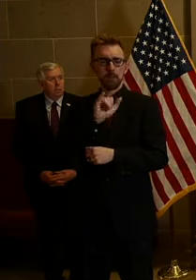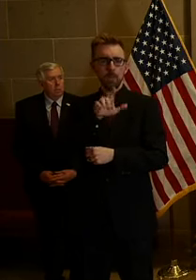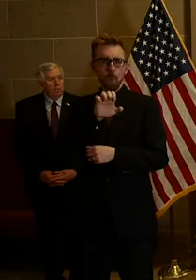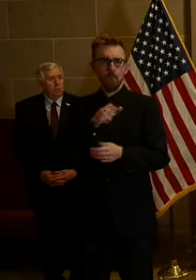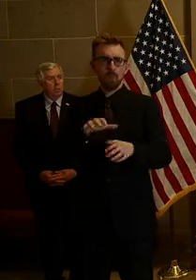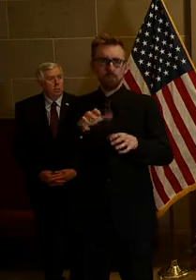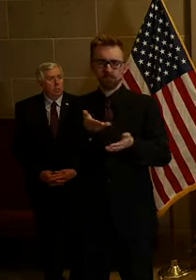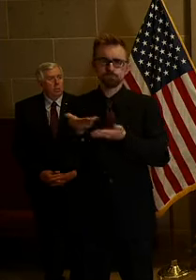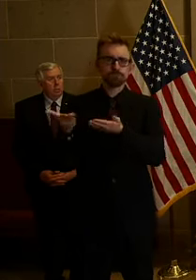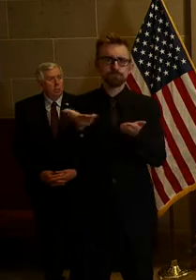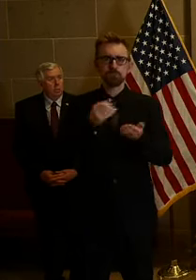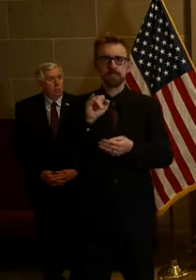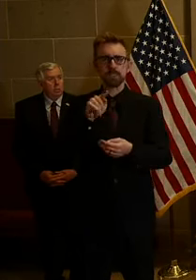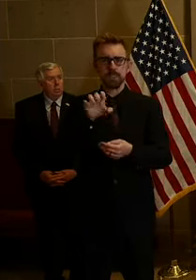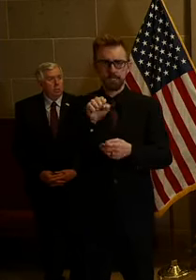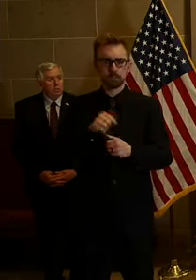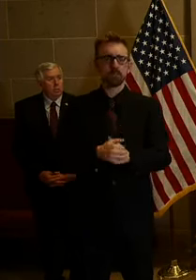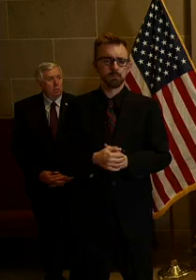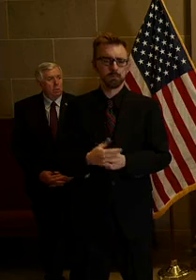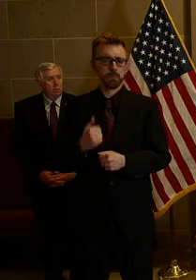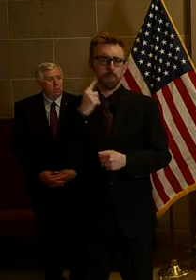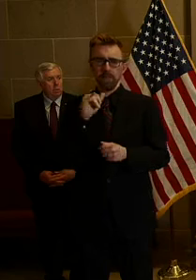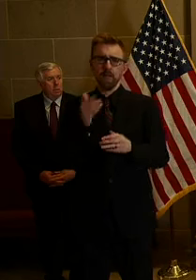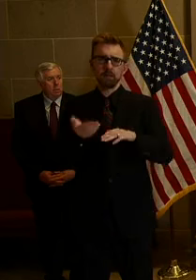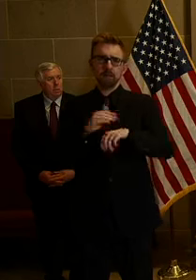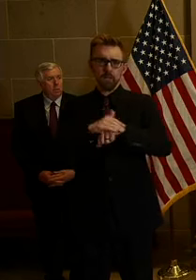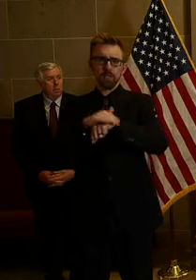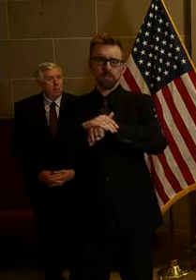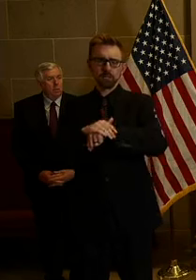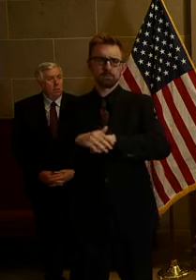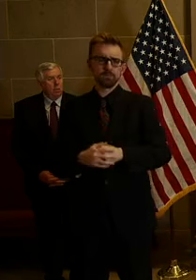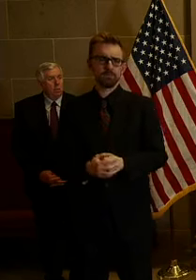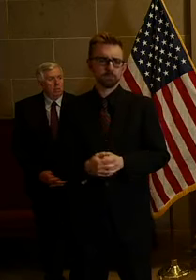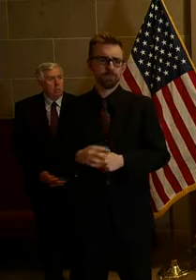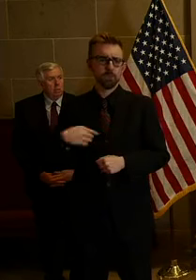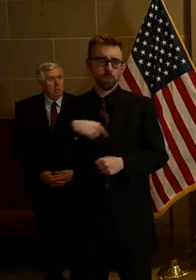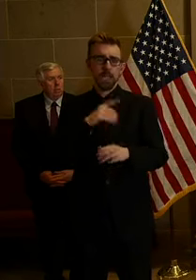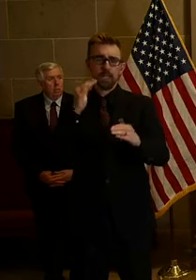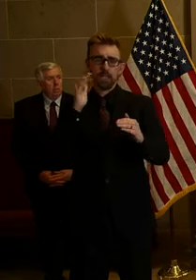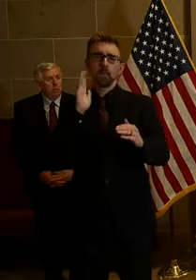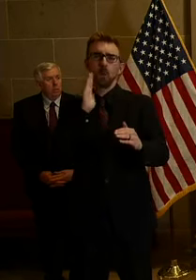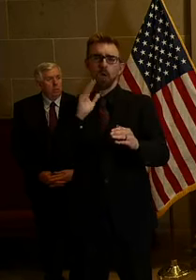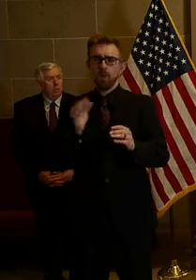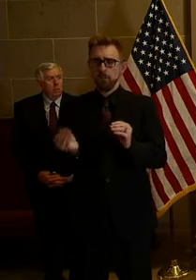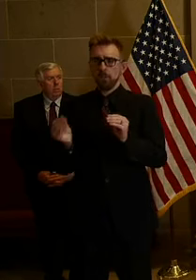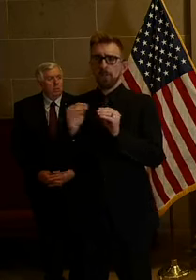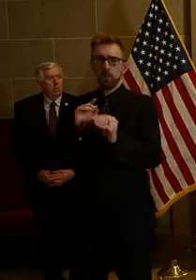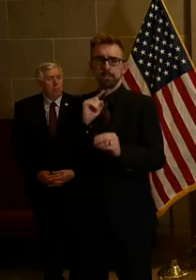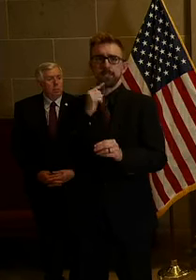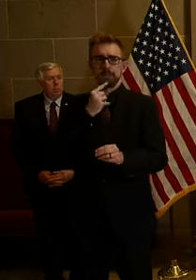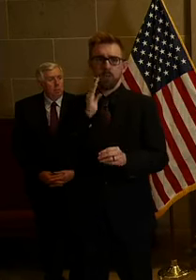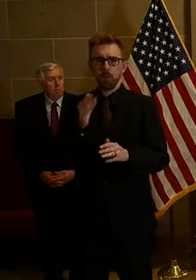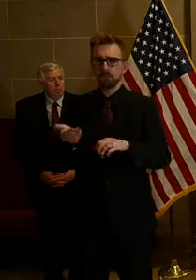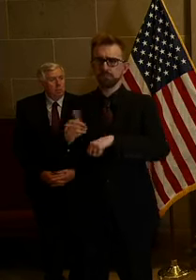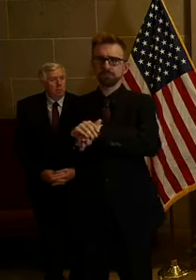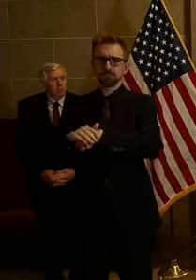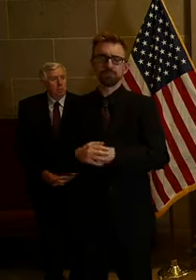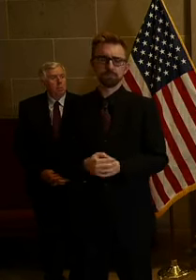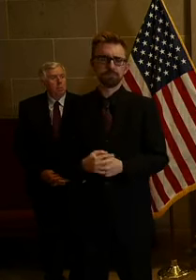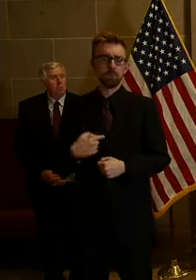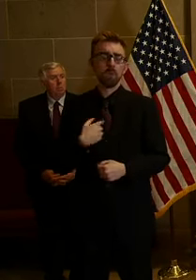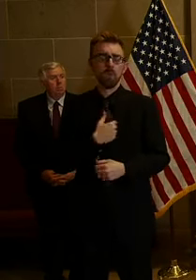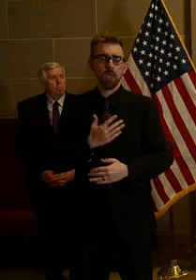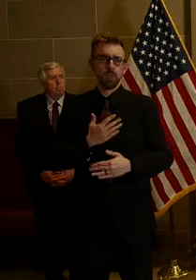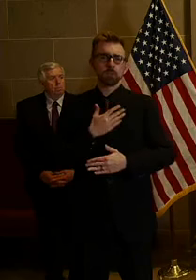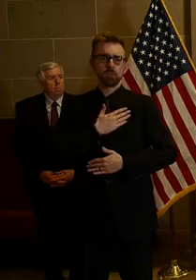state. So we think that only increases. Our anticipation is that will increase even more significantly. So we're incredibly appreciative